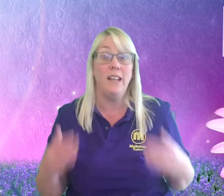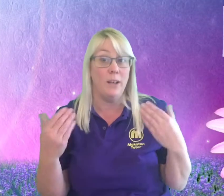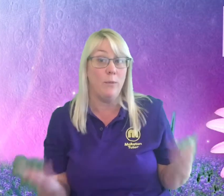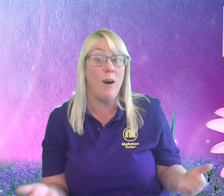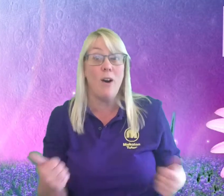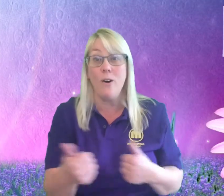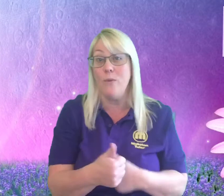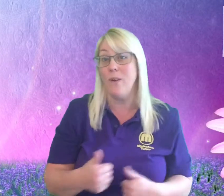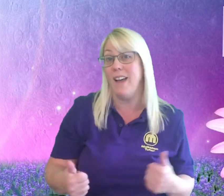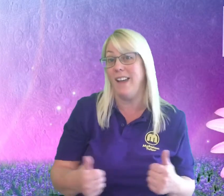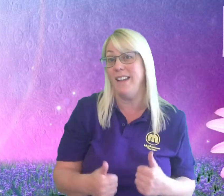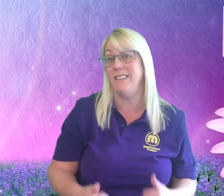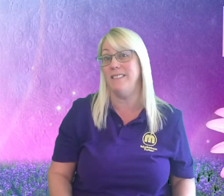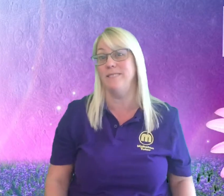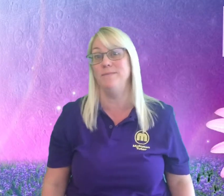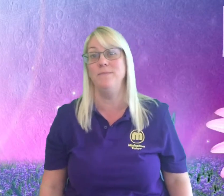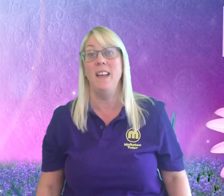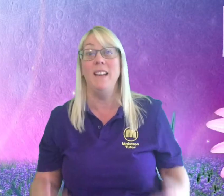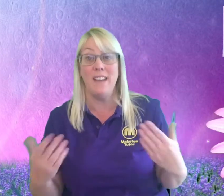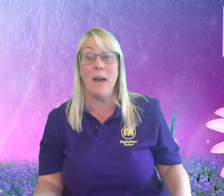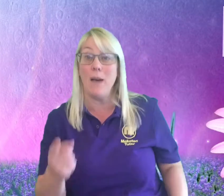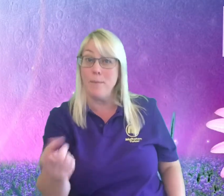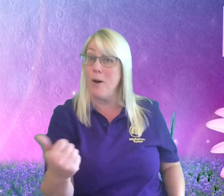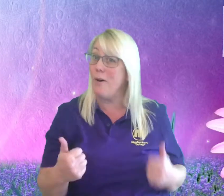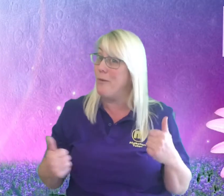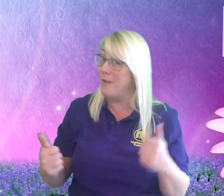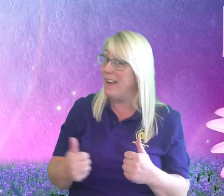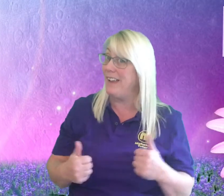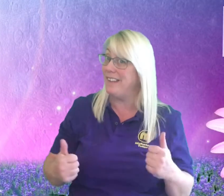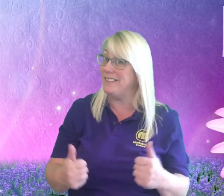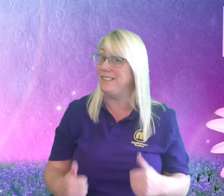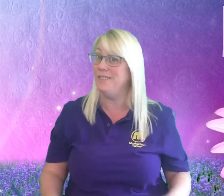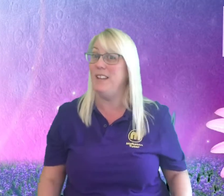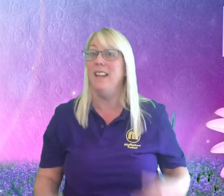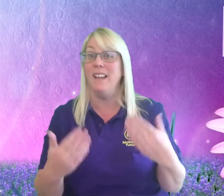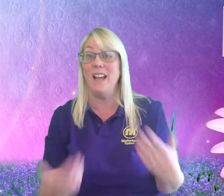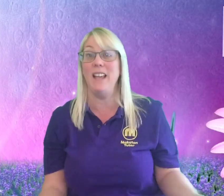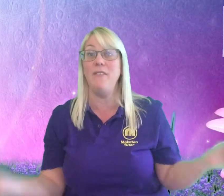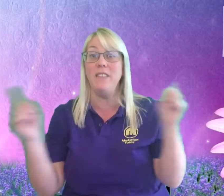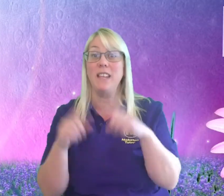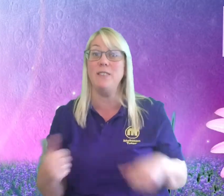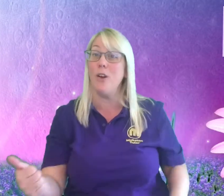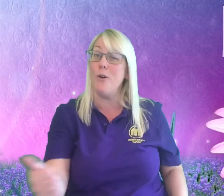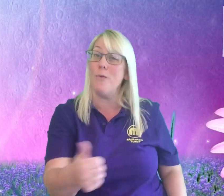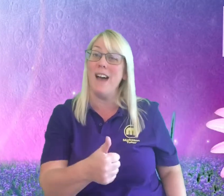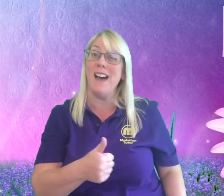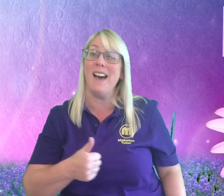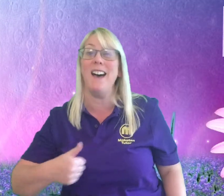It's place since you came alone Now I'm alright Now I'm Now I'm Everything's alright